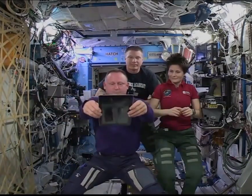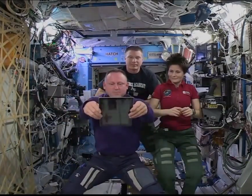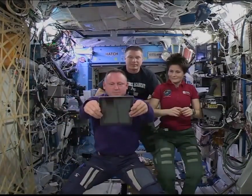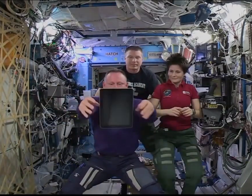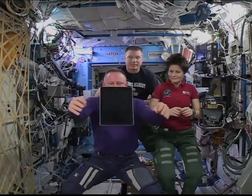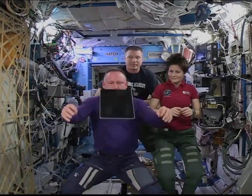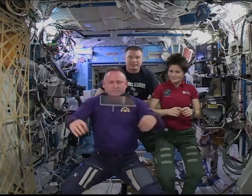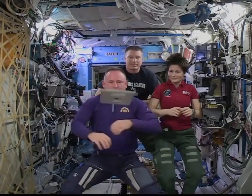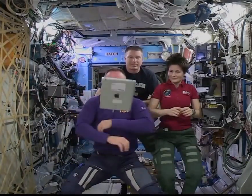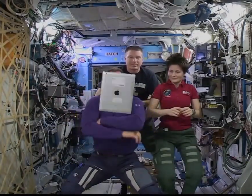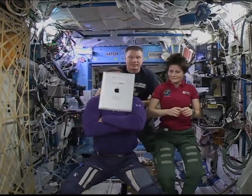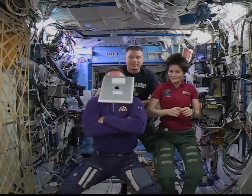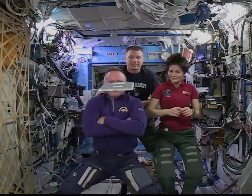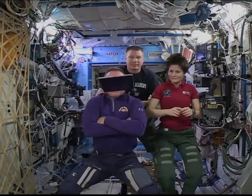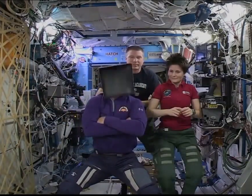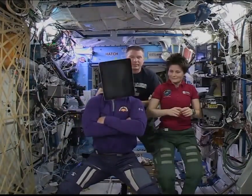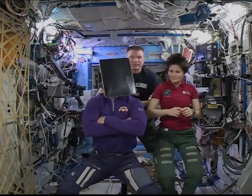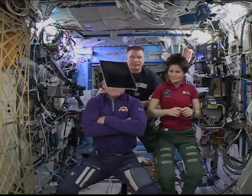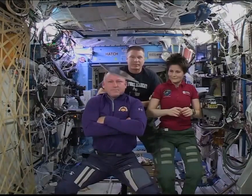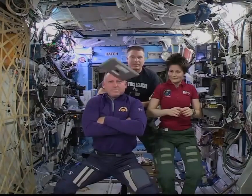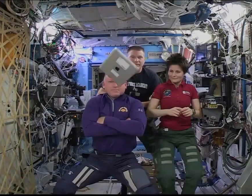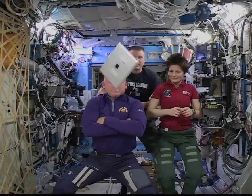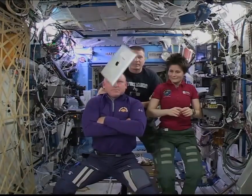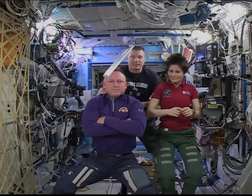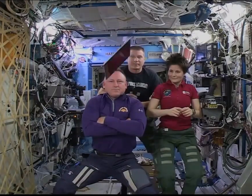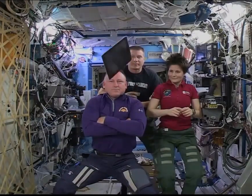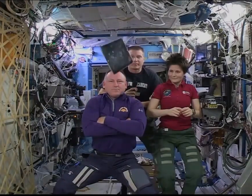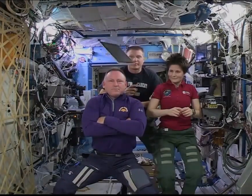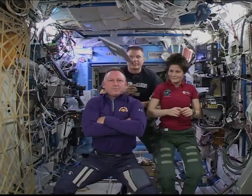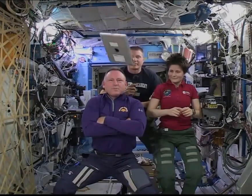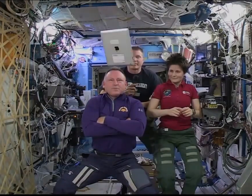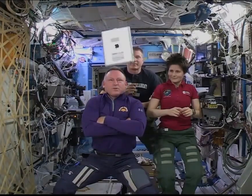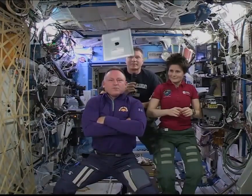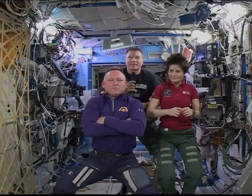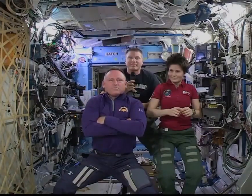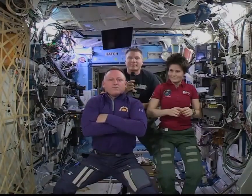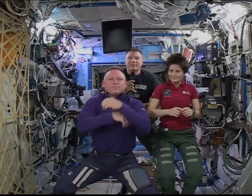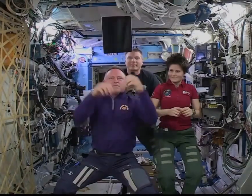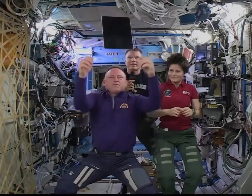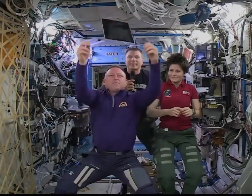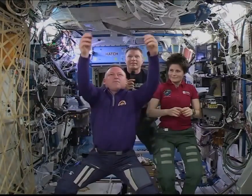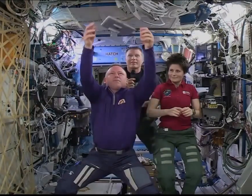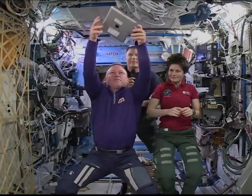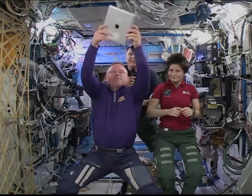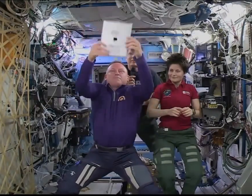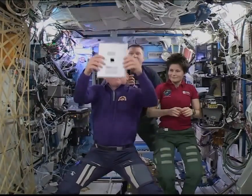Realizing this goal will require an intrepidorial spirit, an a new generation of scientists.